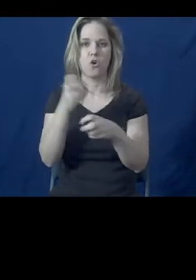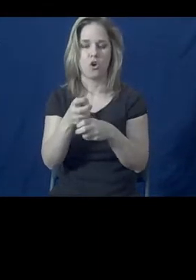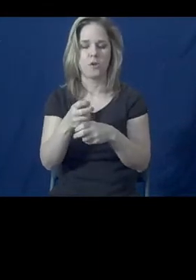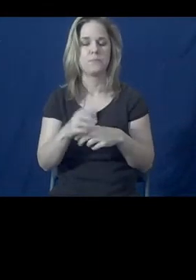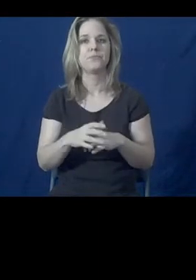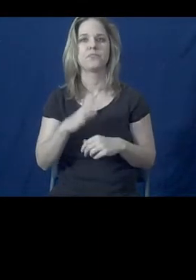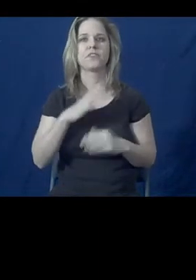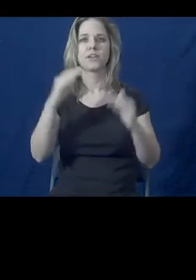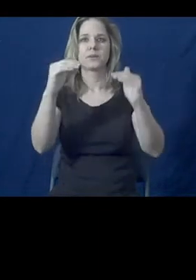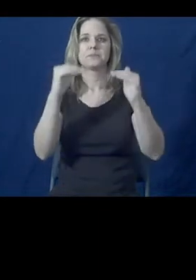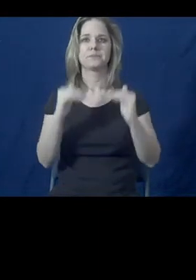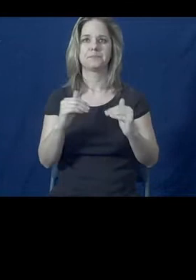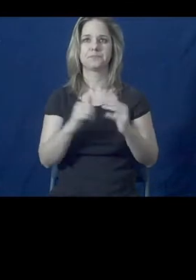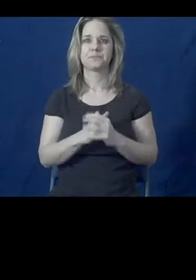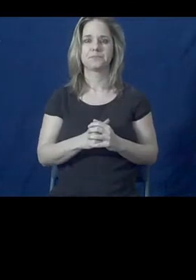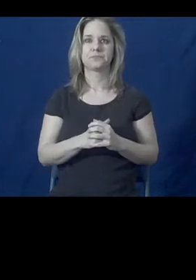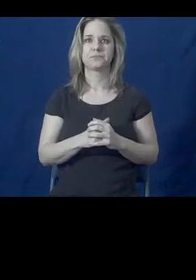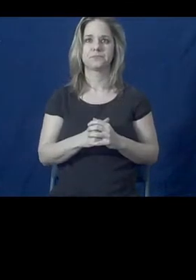to slide four.